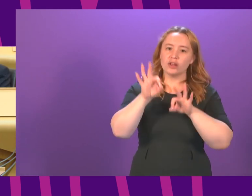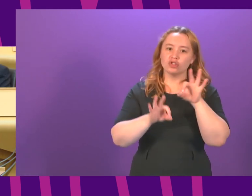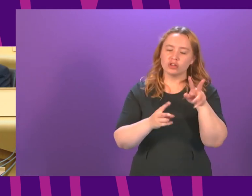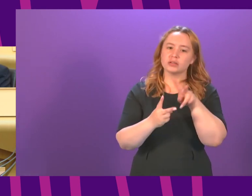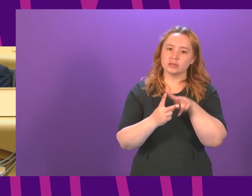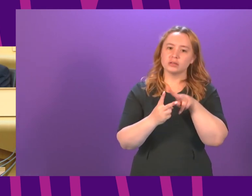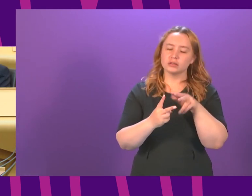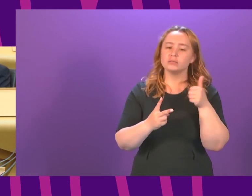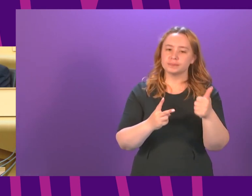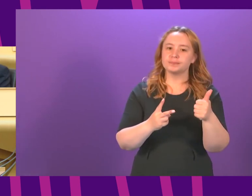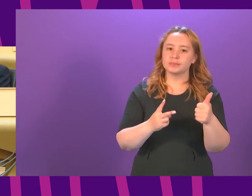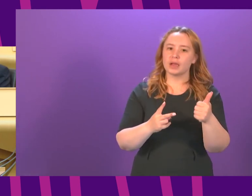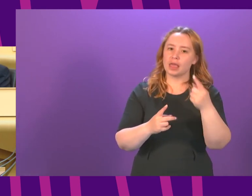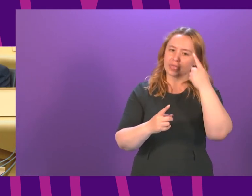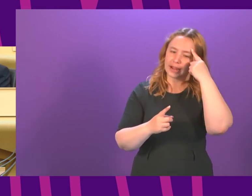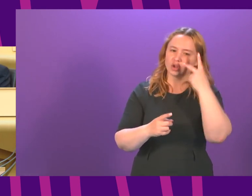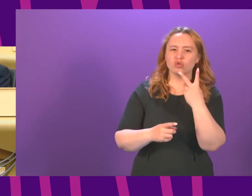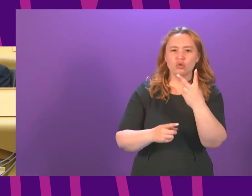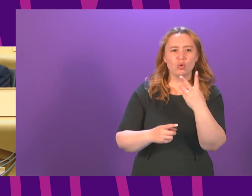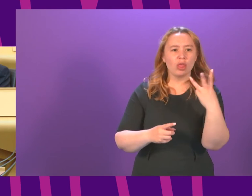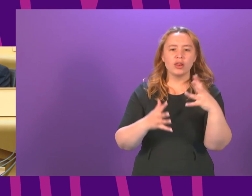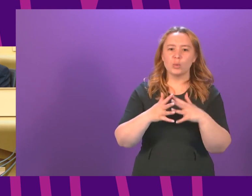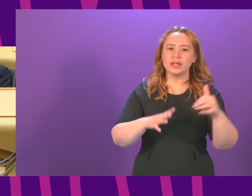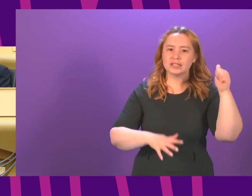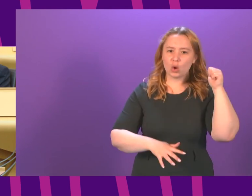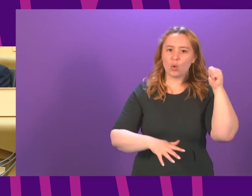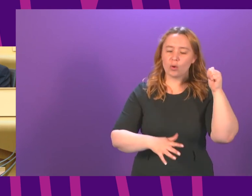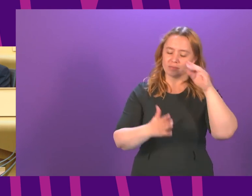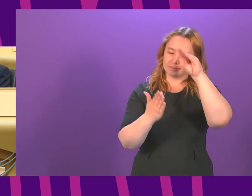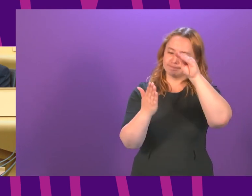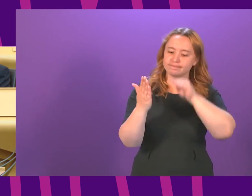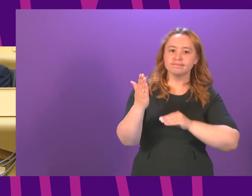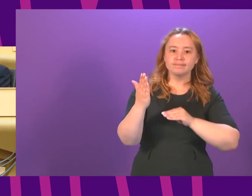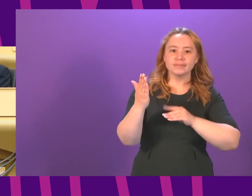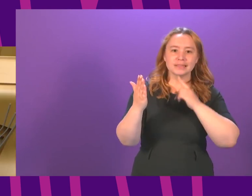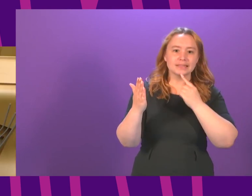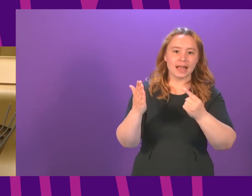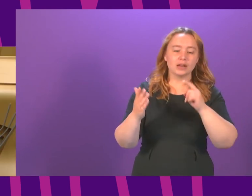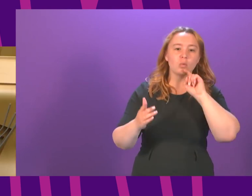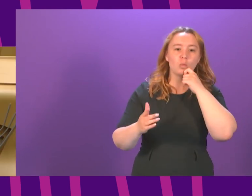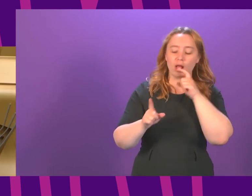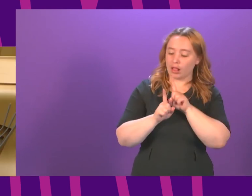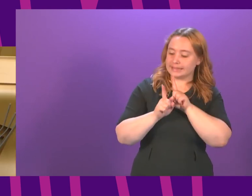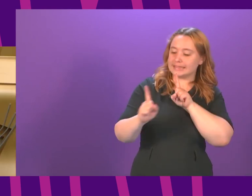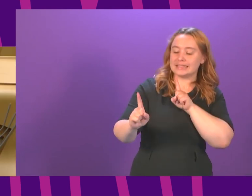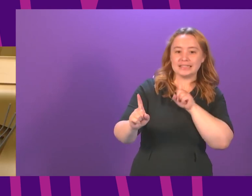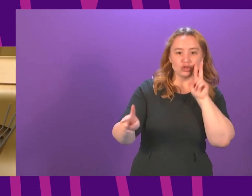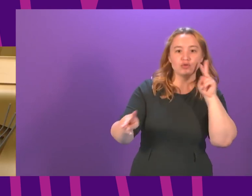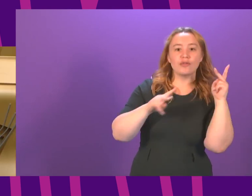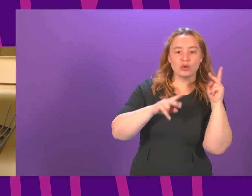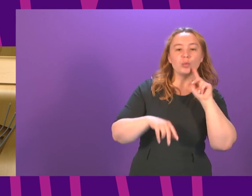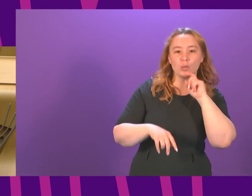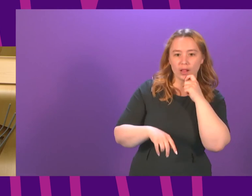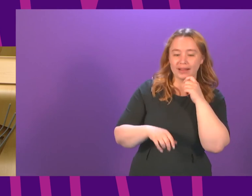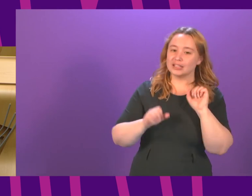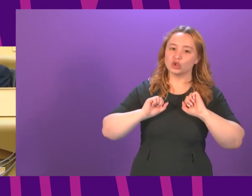I think two or three weeks ago now that we do intend to have an overall review of physical distancing we haven't